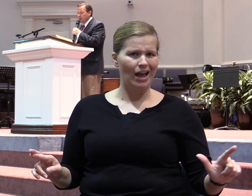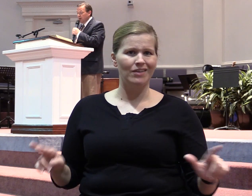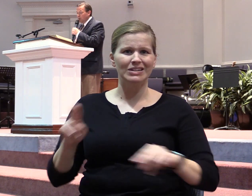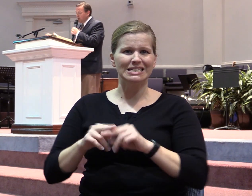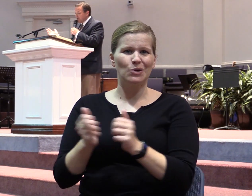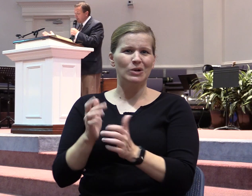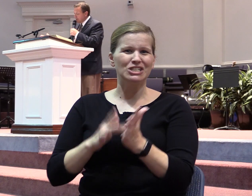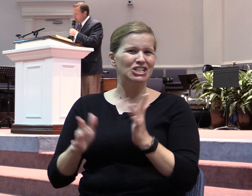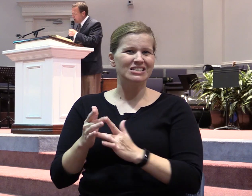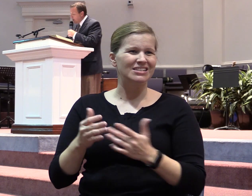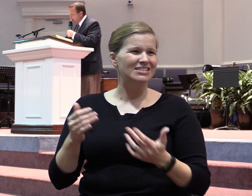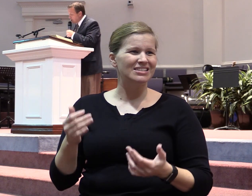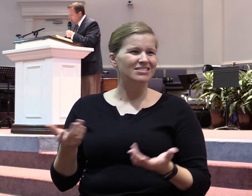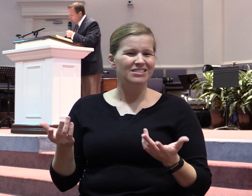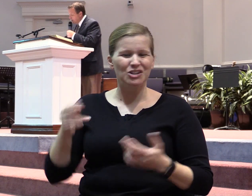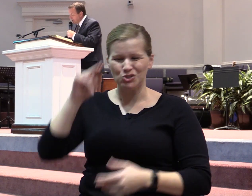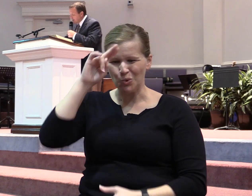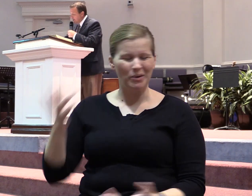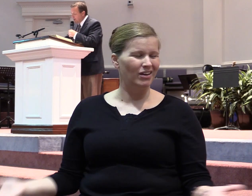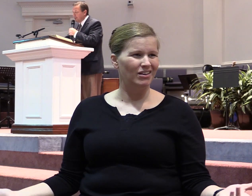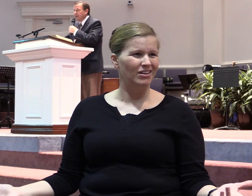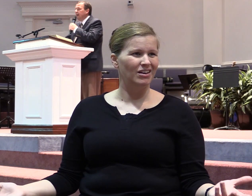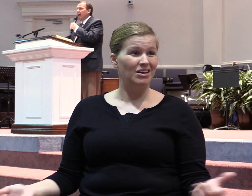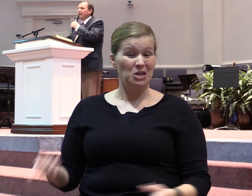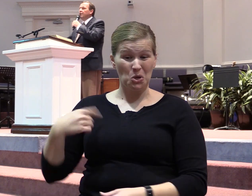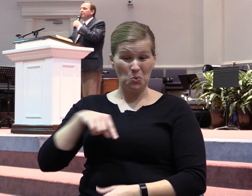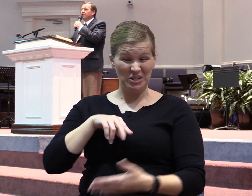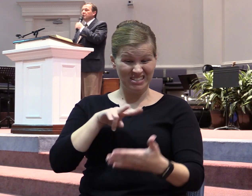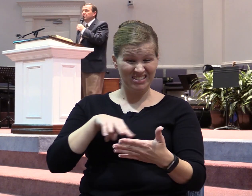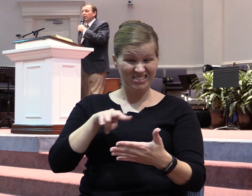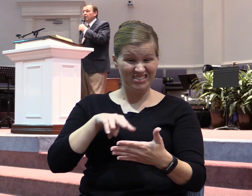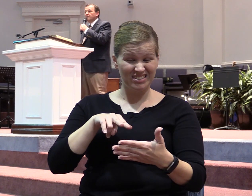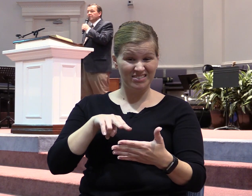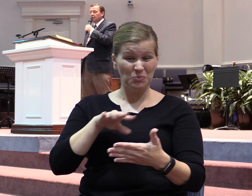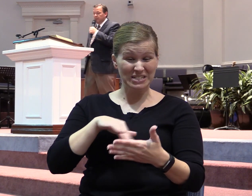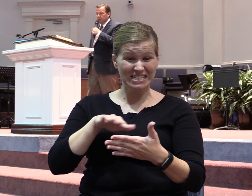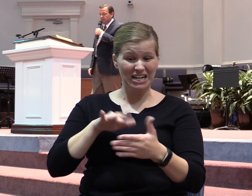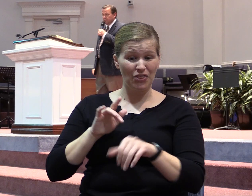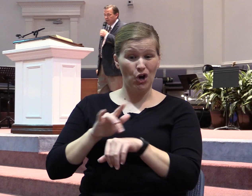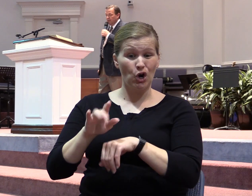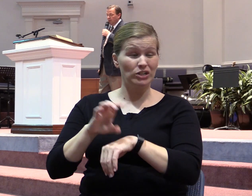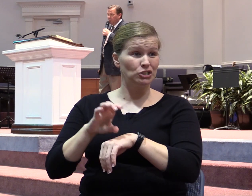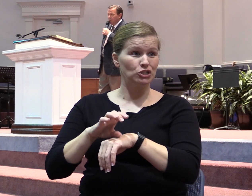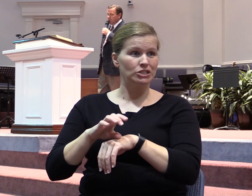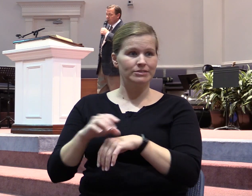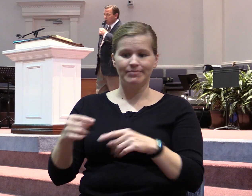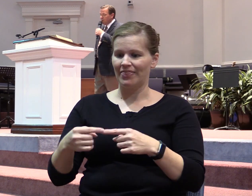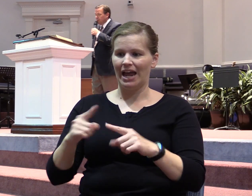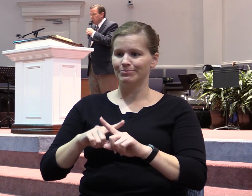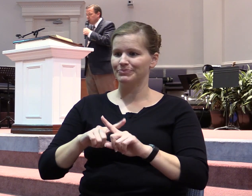When we study some of the early churches we discover that they had their fair share of disagreements. The members of the Corinthian church